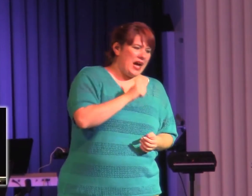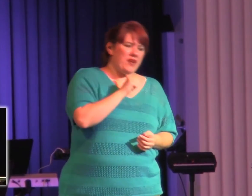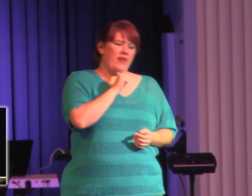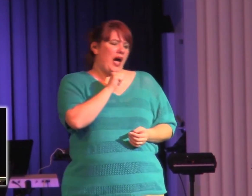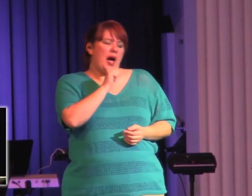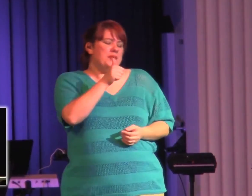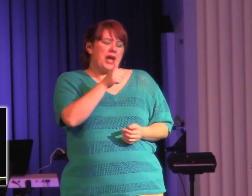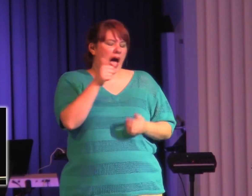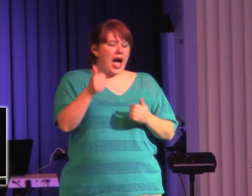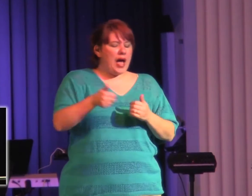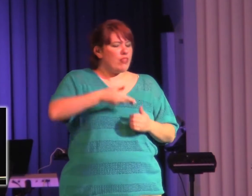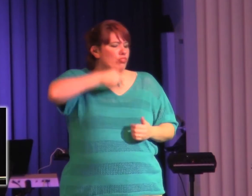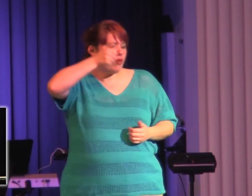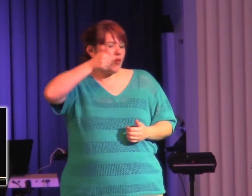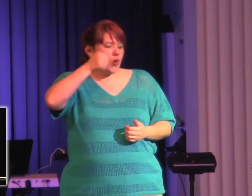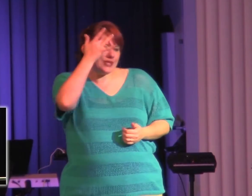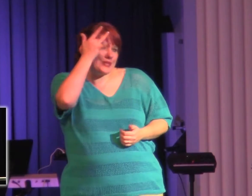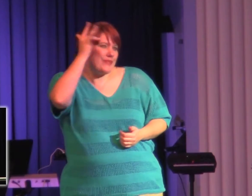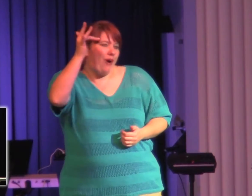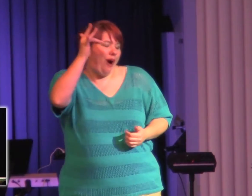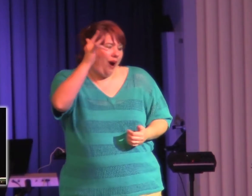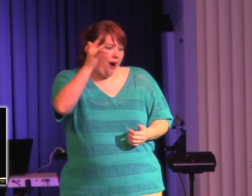bulb. You know what I'm talking about?